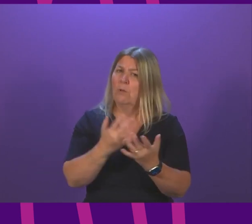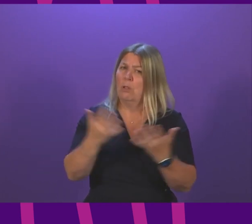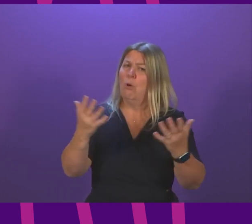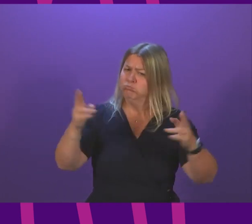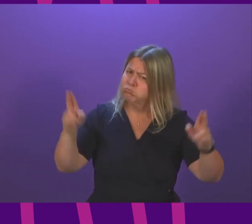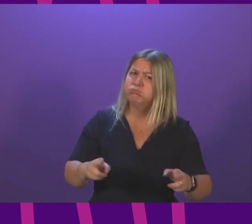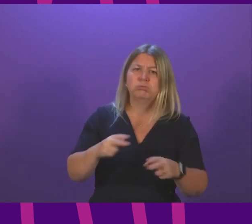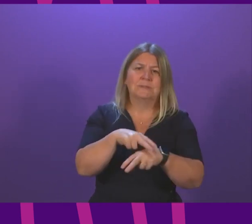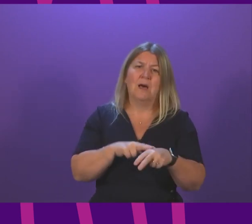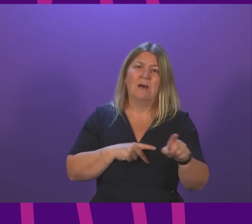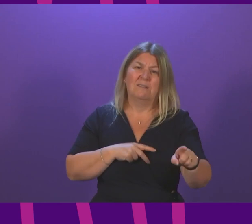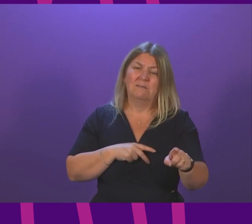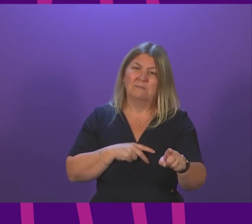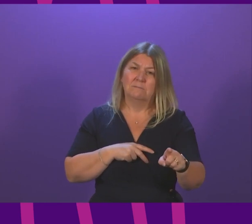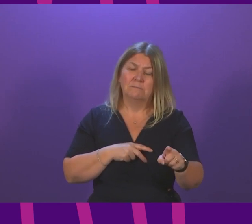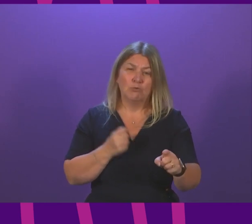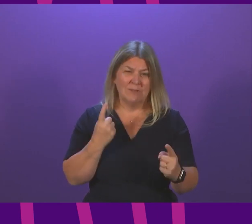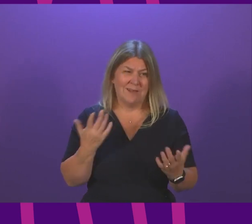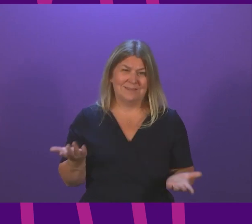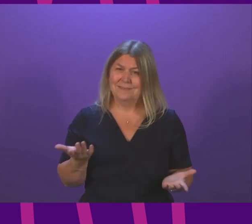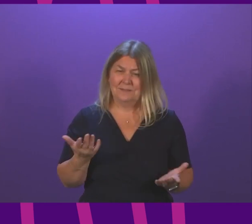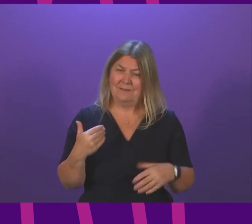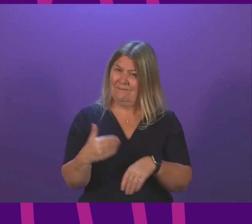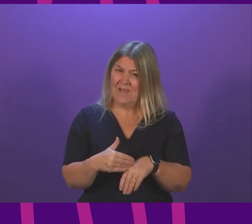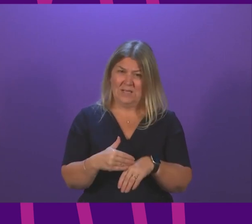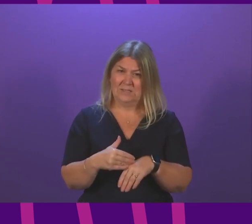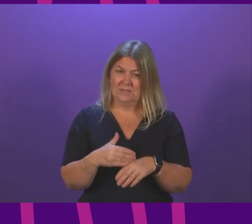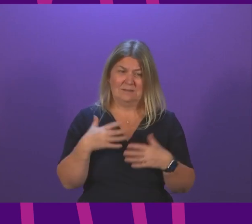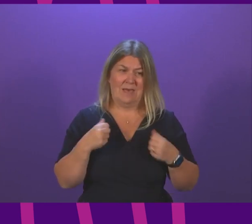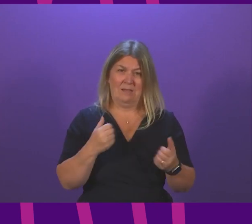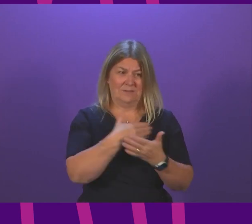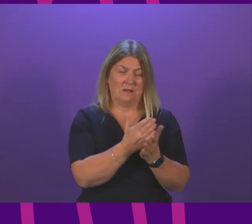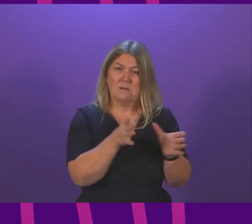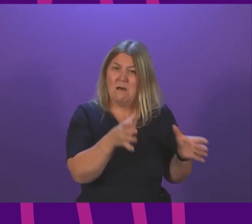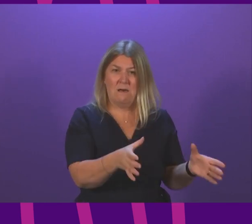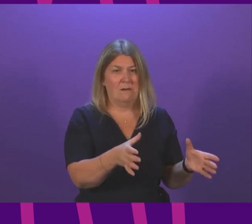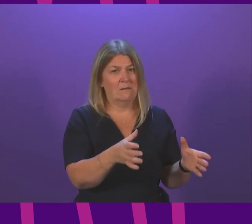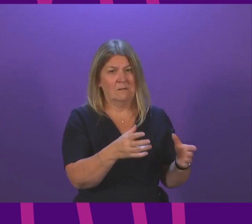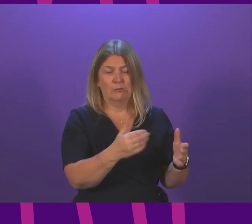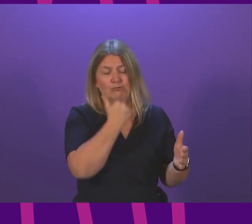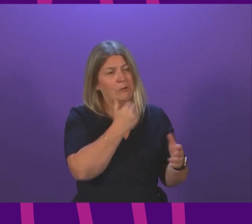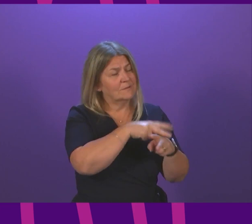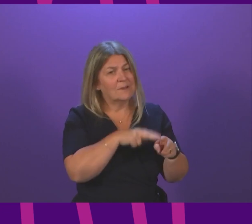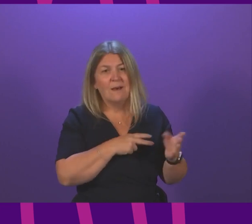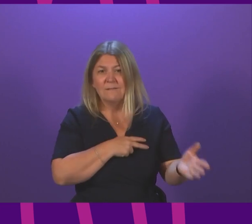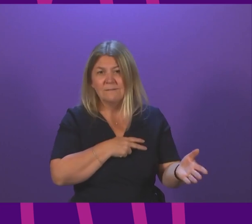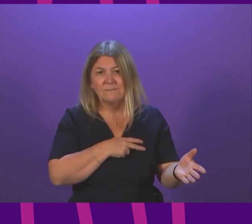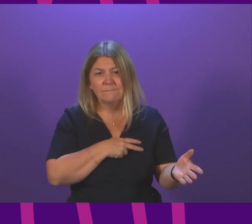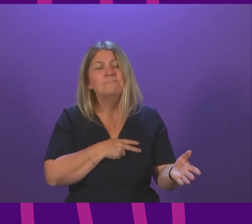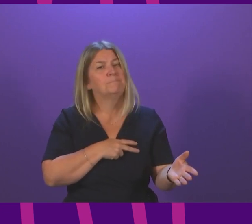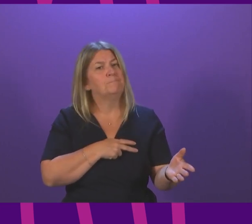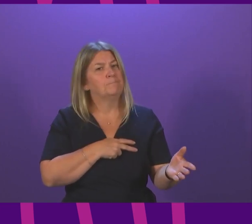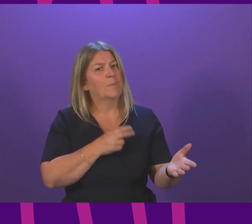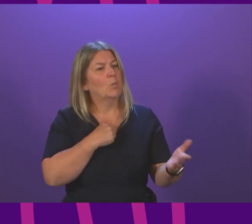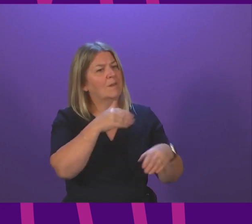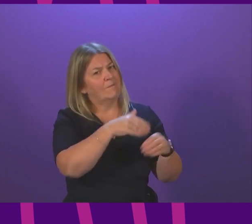affecting our health and care sector too and is likely to exacerbate in the coming period the Scottish Government and